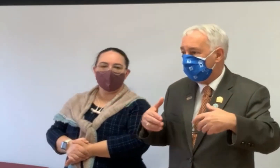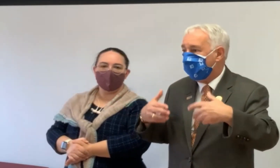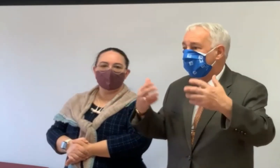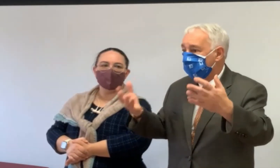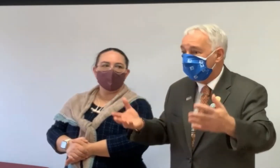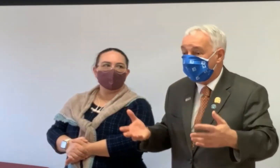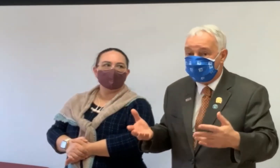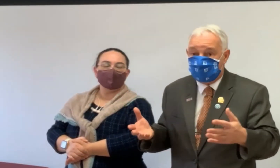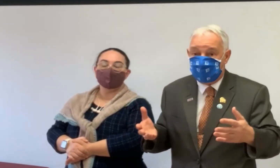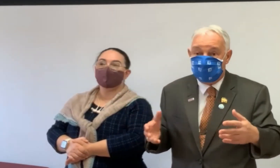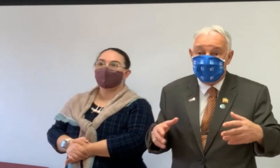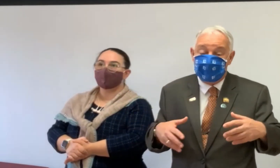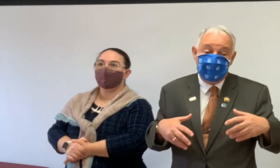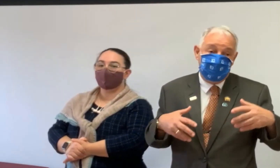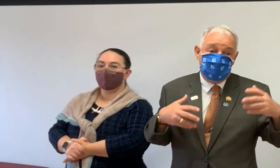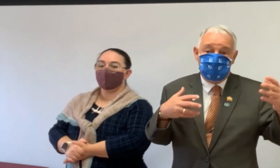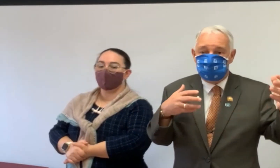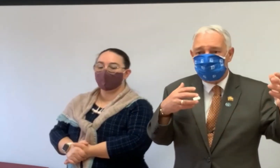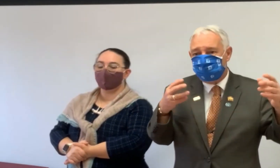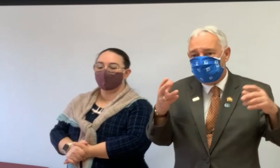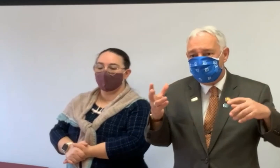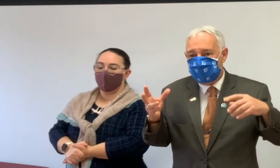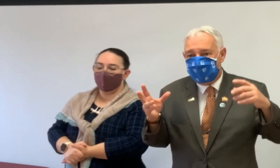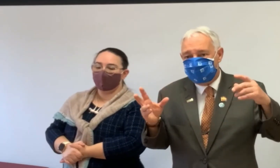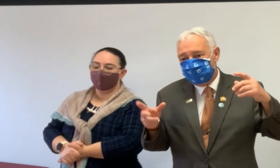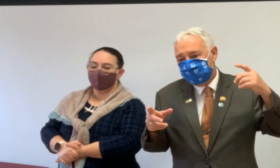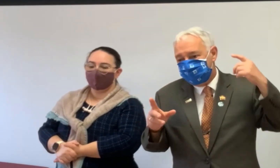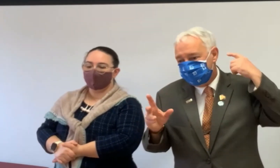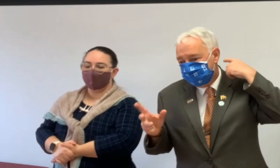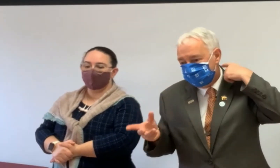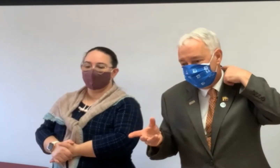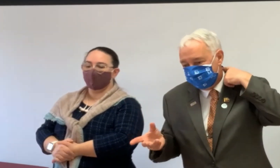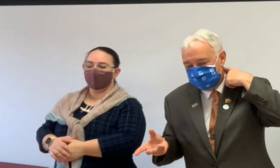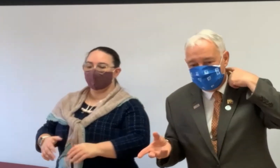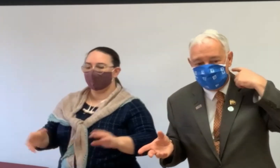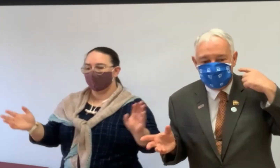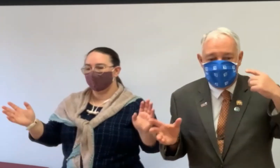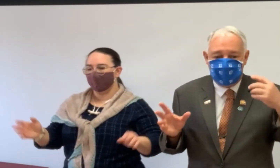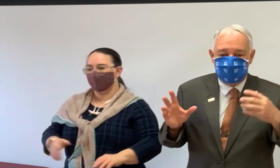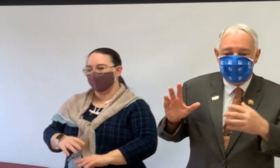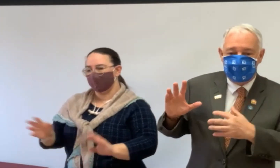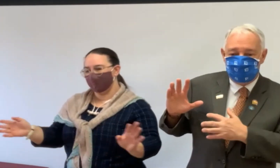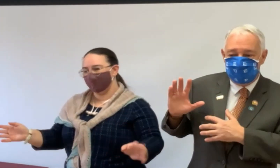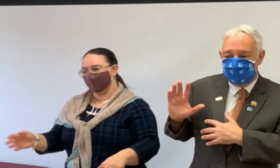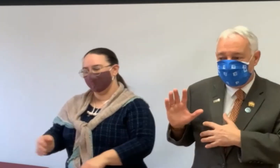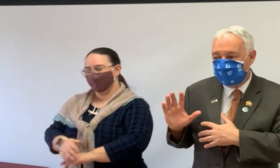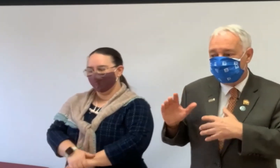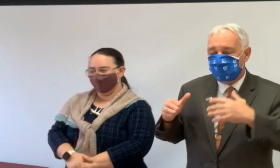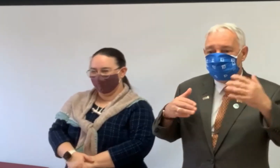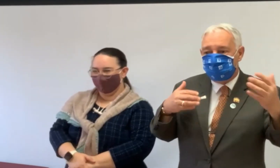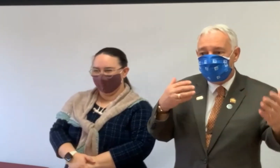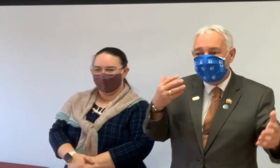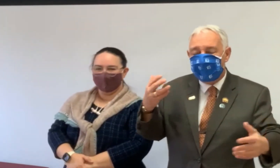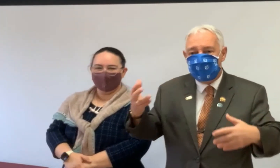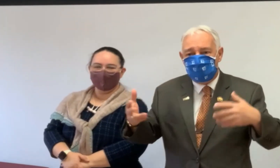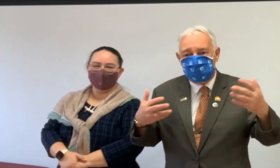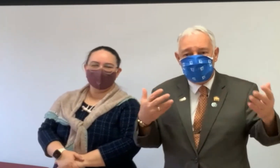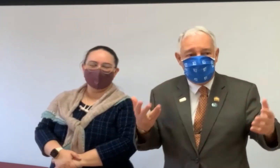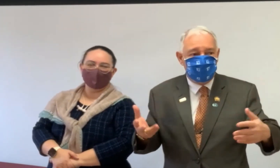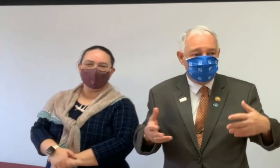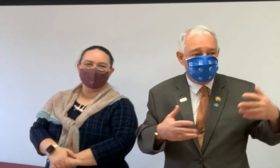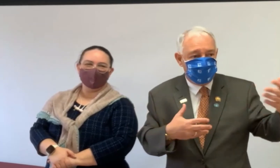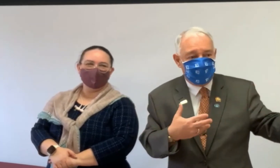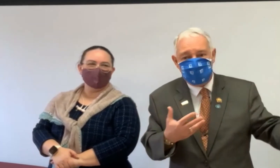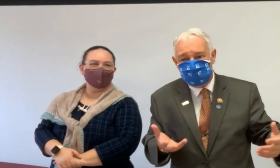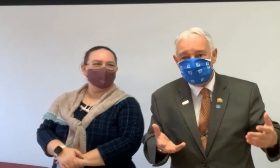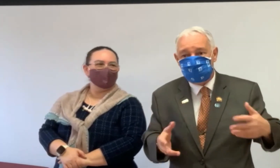of attorney about a year and a half ago because she had, she broke her neck. She needed heart surgery. And over